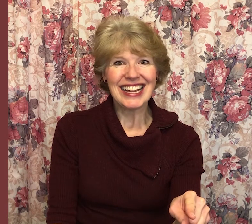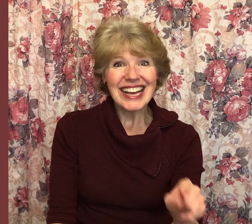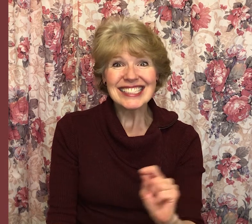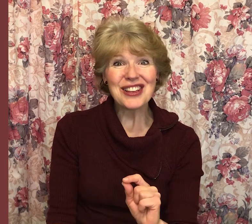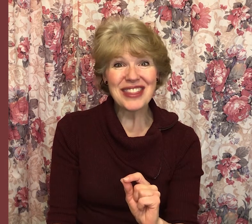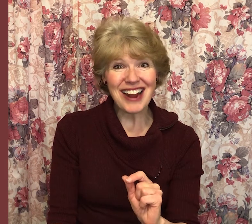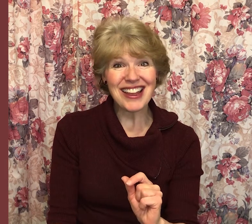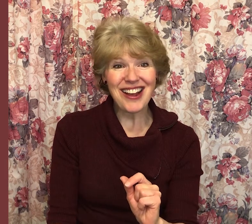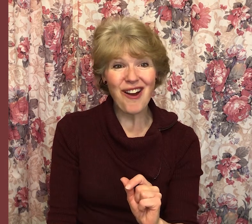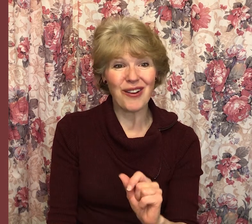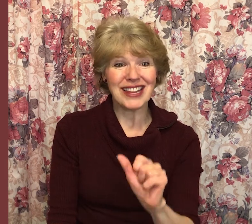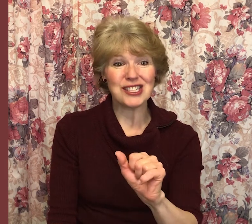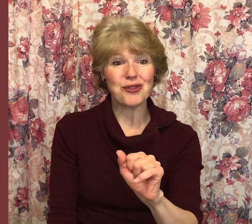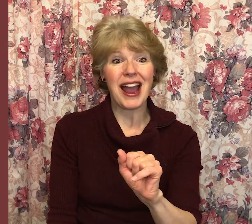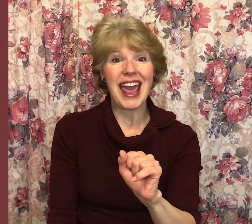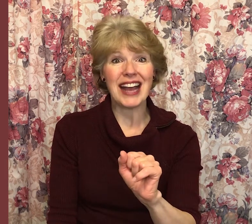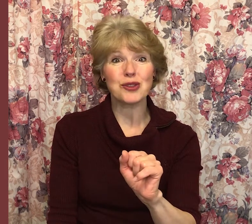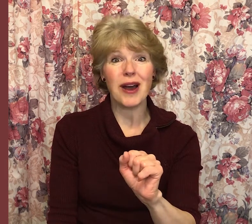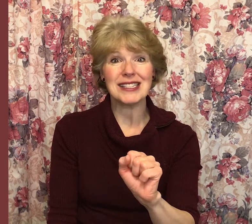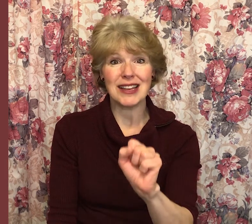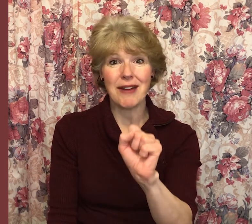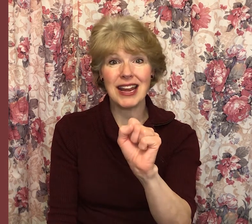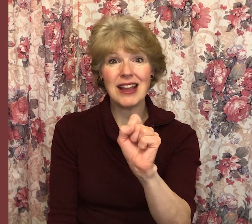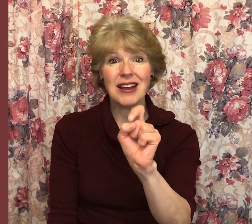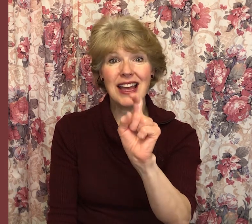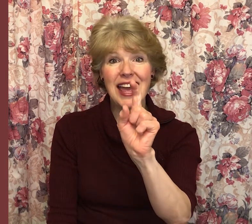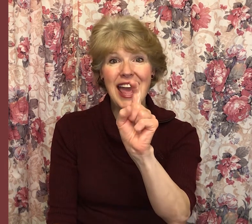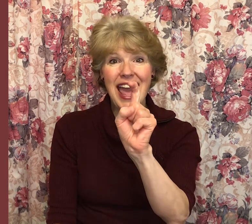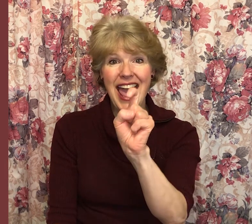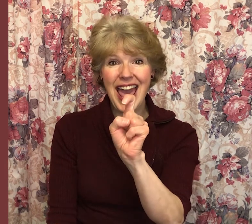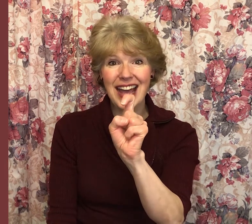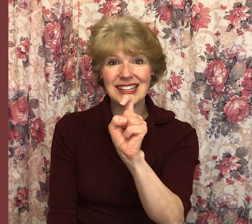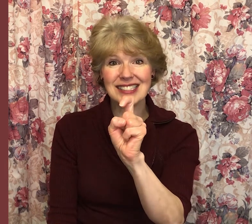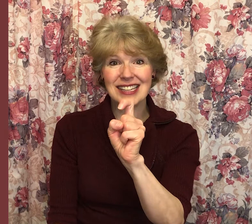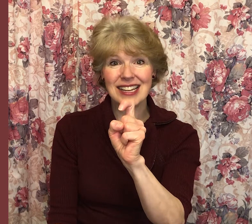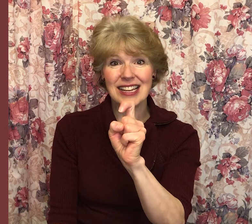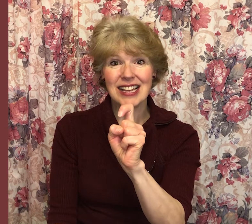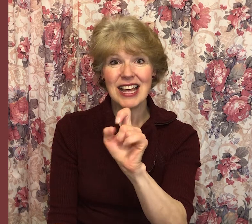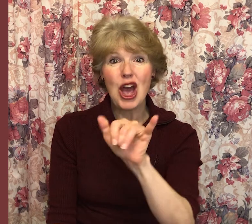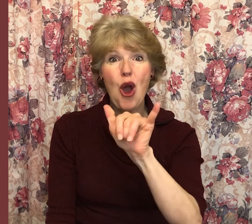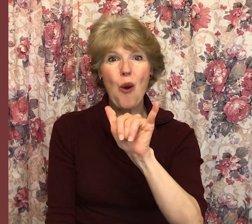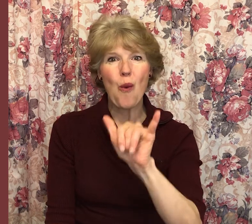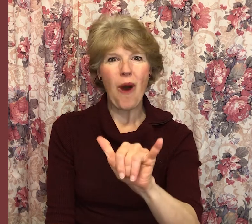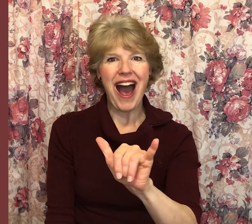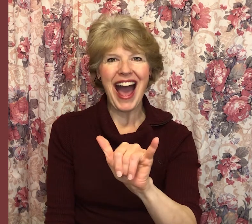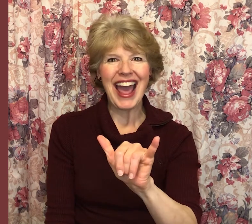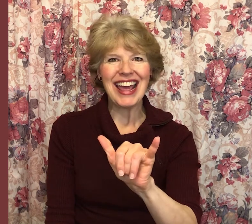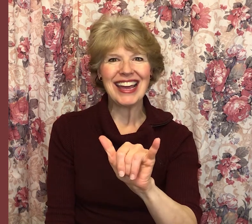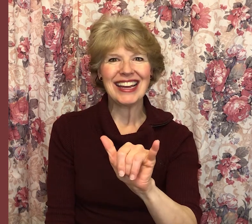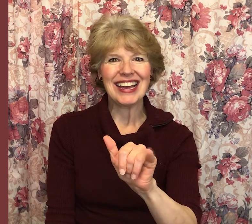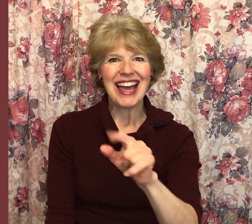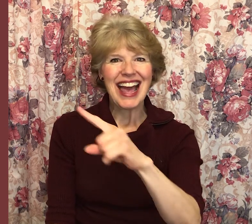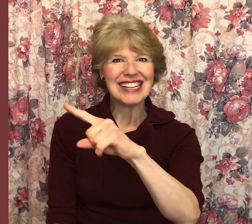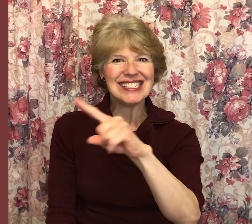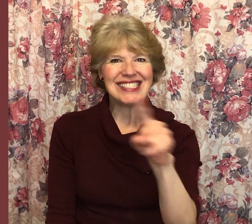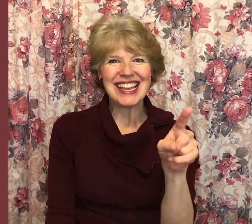So there you go. Let's try X, Y, Z. Ready? X, Y, Z.